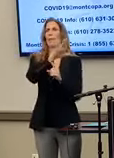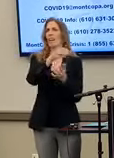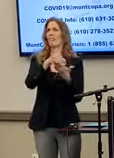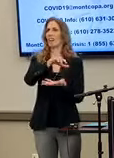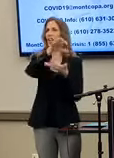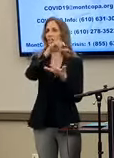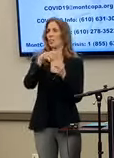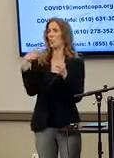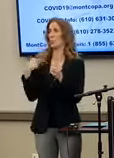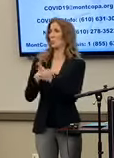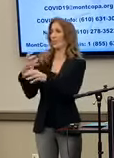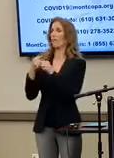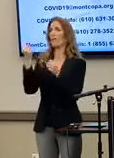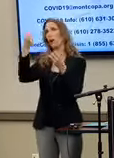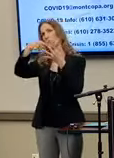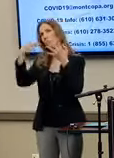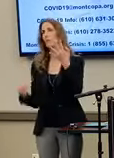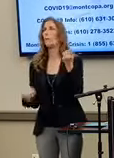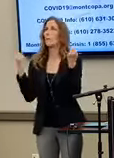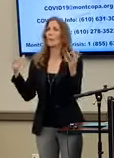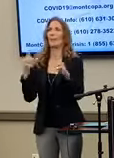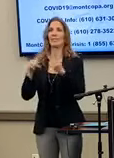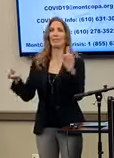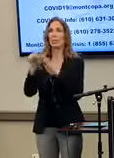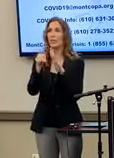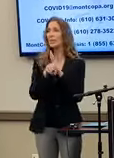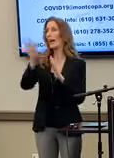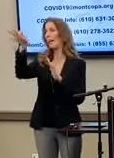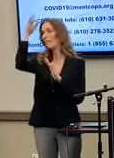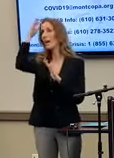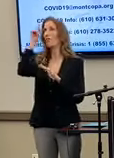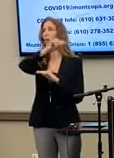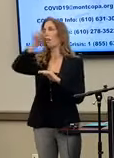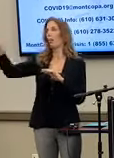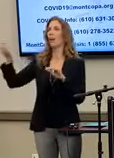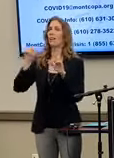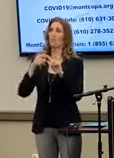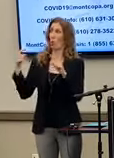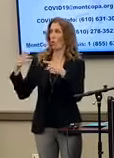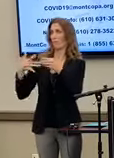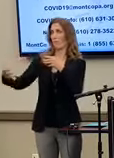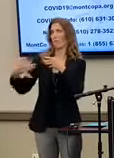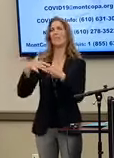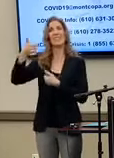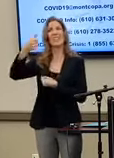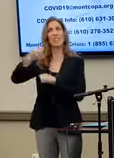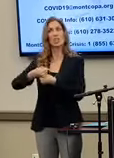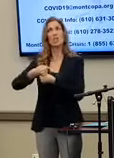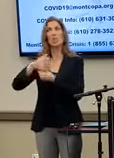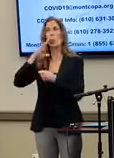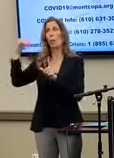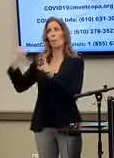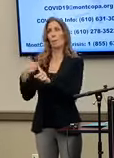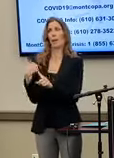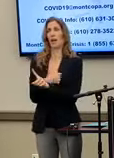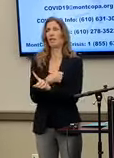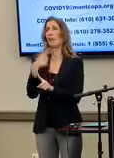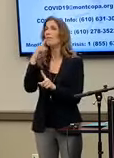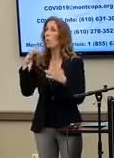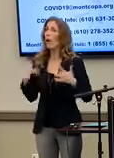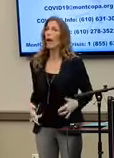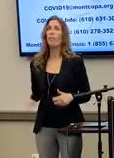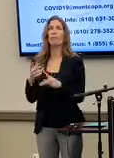from a number of federal and state sources for the next decade. This will be money for healthcare